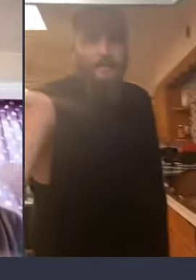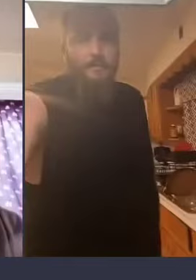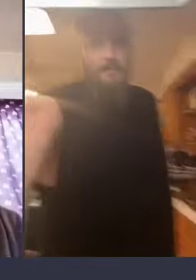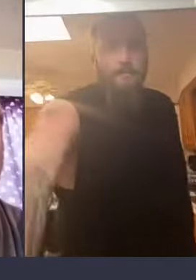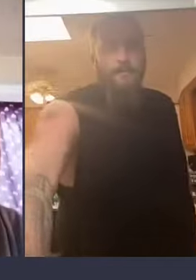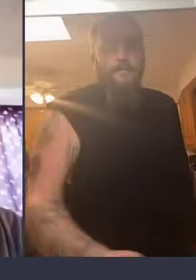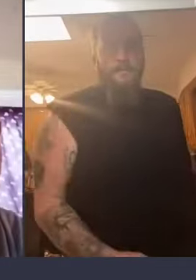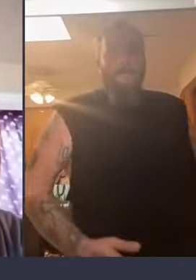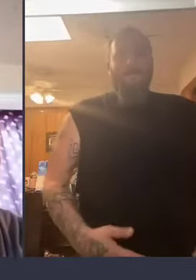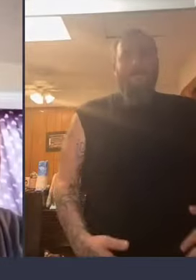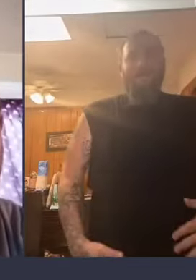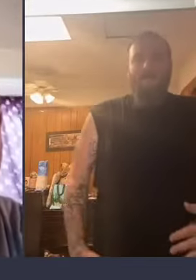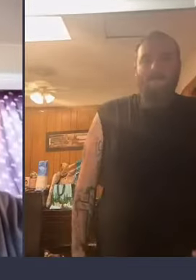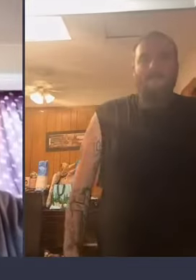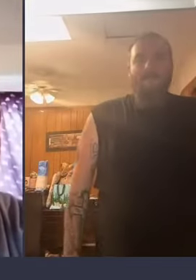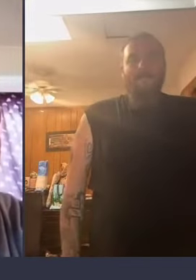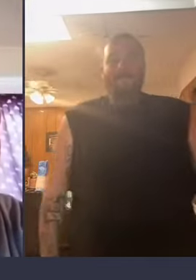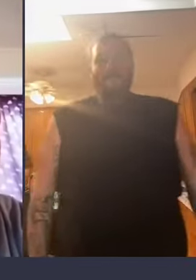tap where's your day going